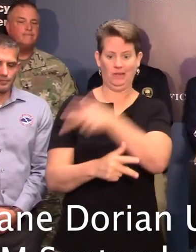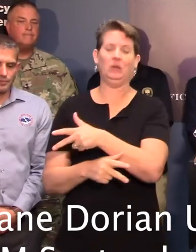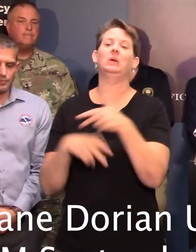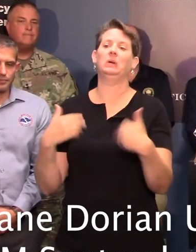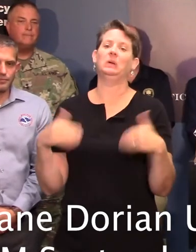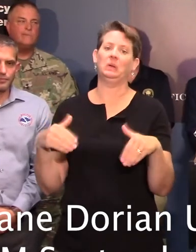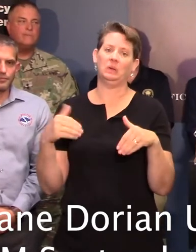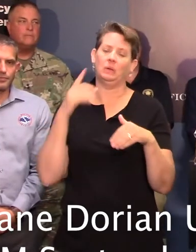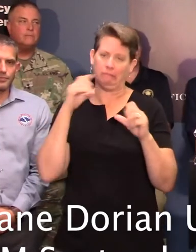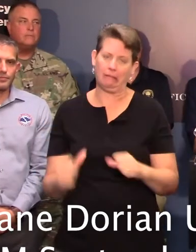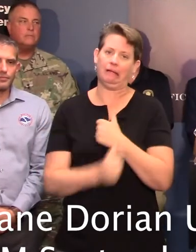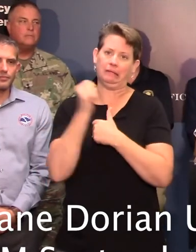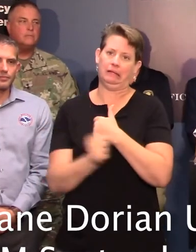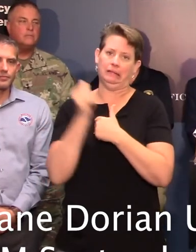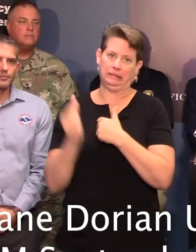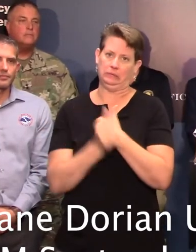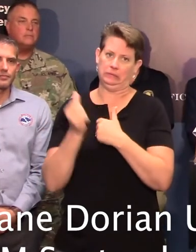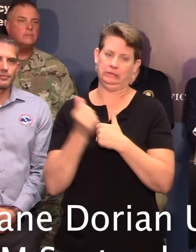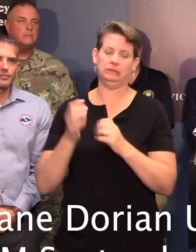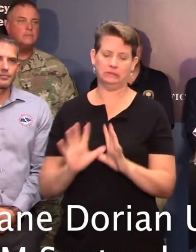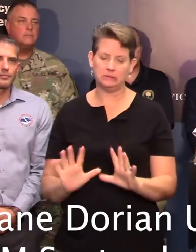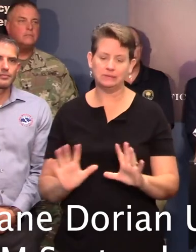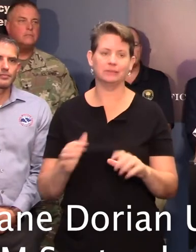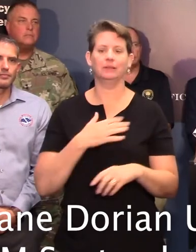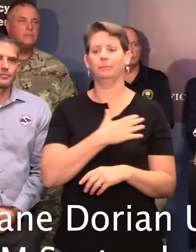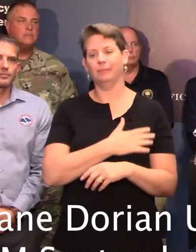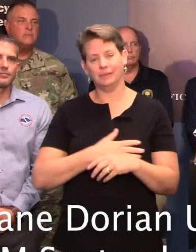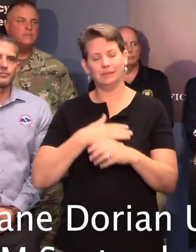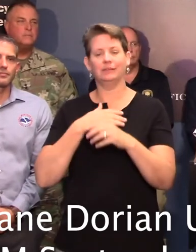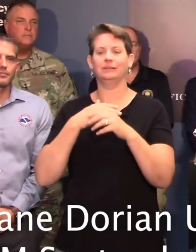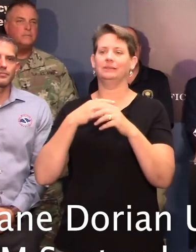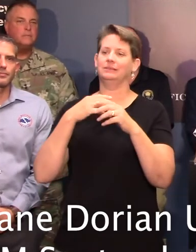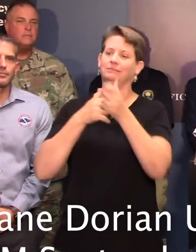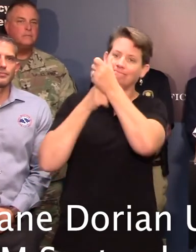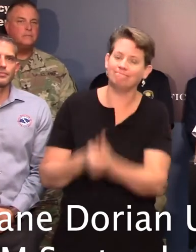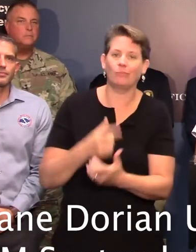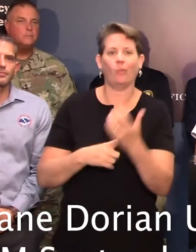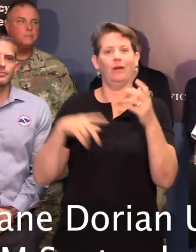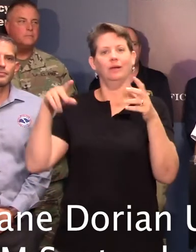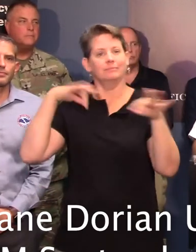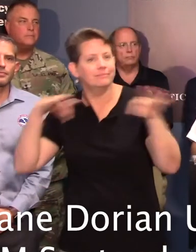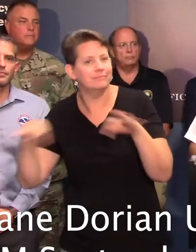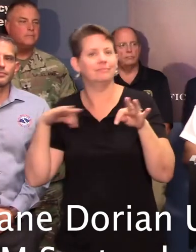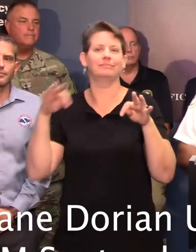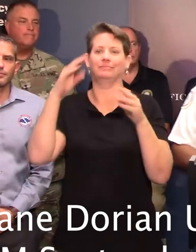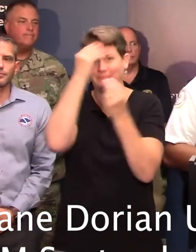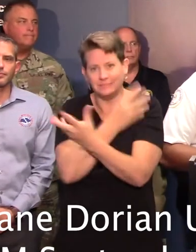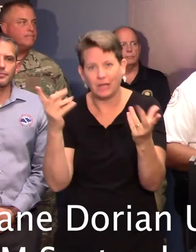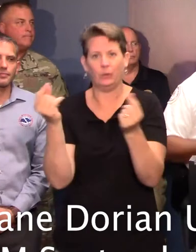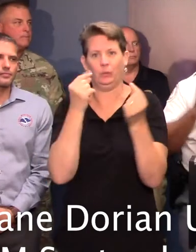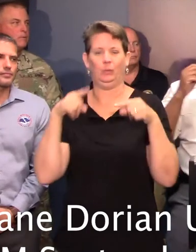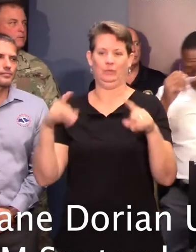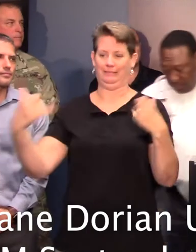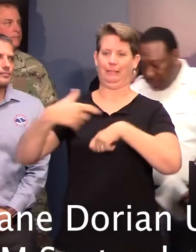interstate speed could be very, very dangerous. Please follow the instruction of officials during this evacuation period. Thank you,